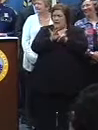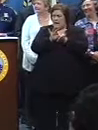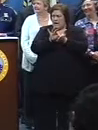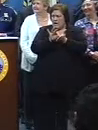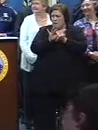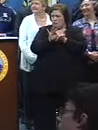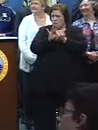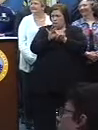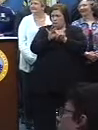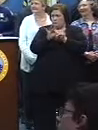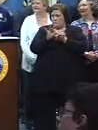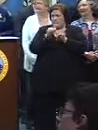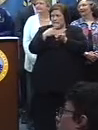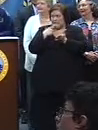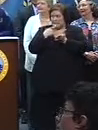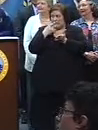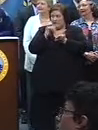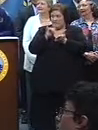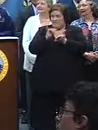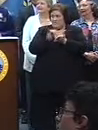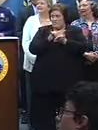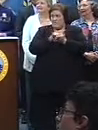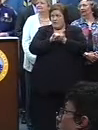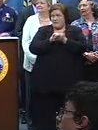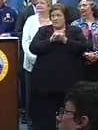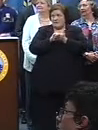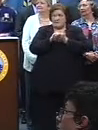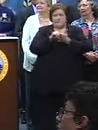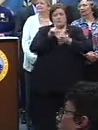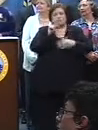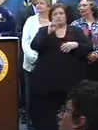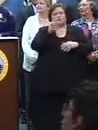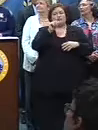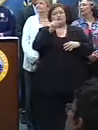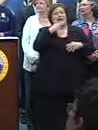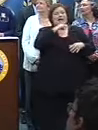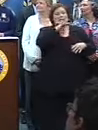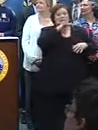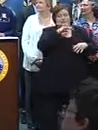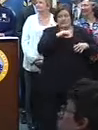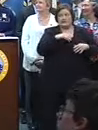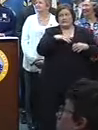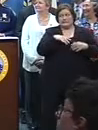Does it say that there's as much trash as you can ever At least a ton.